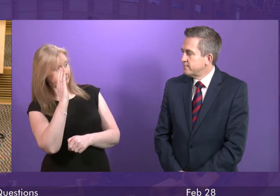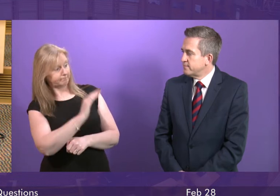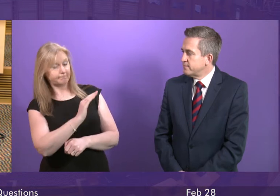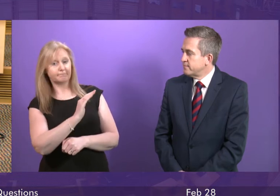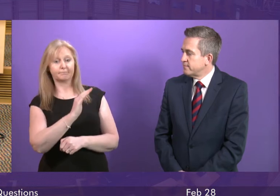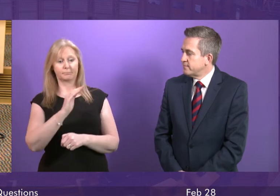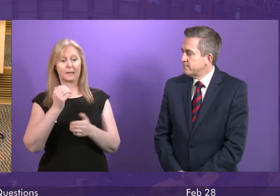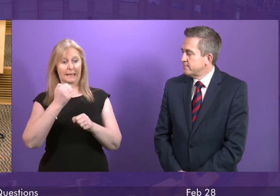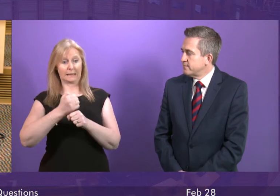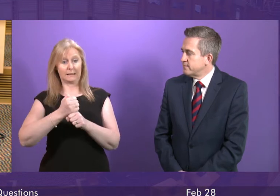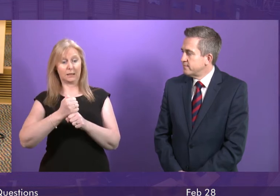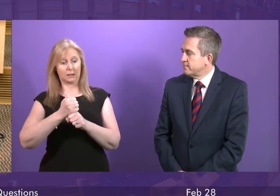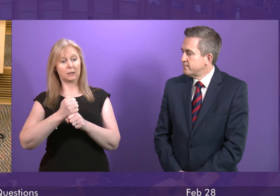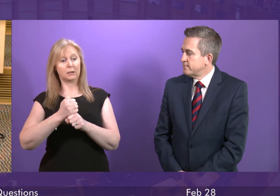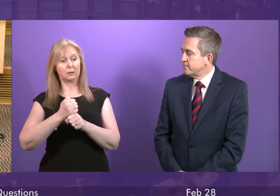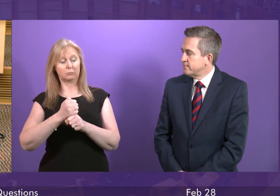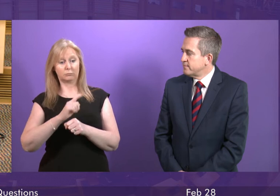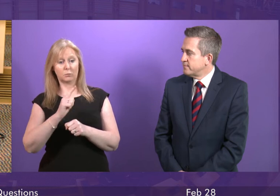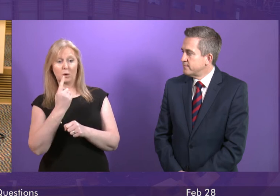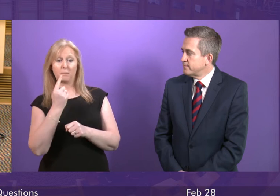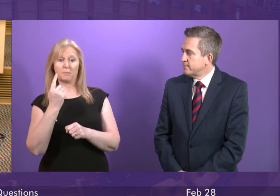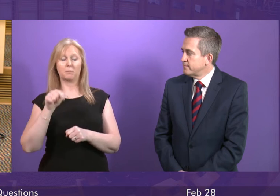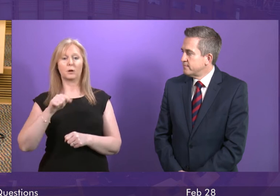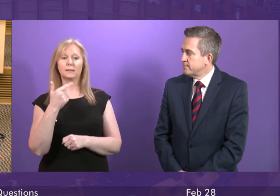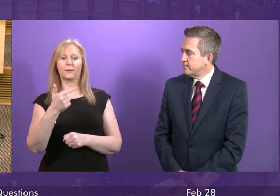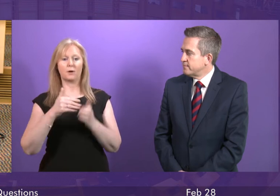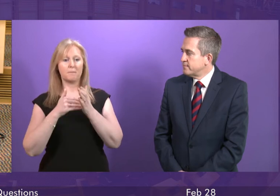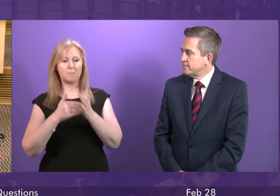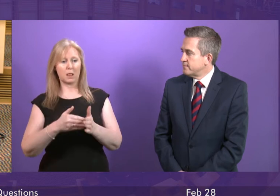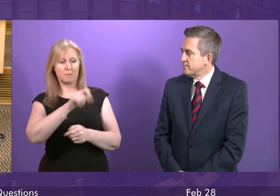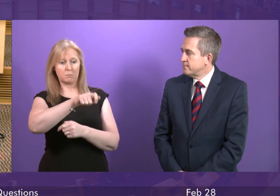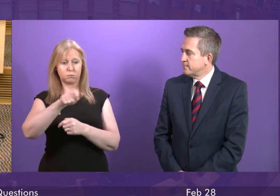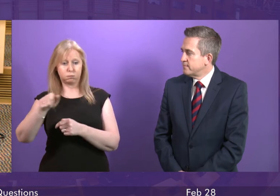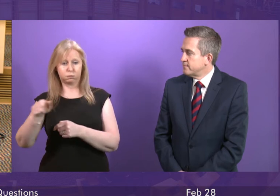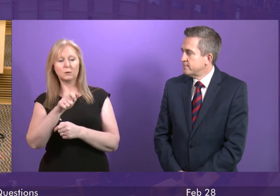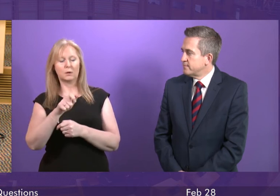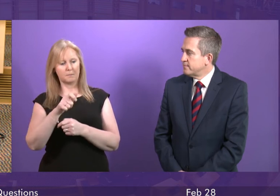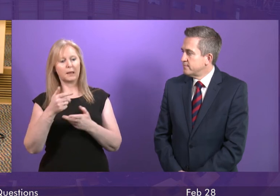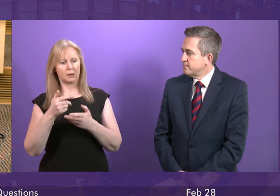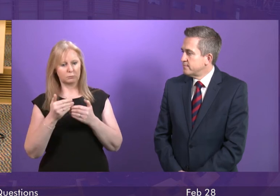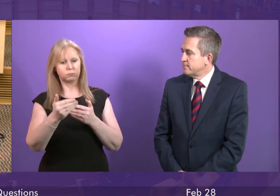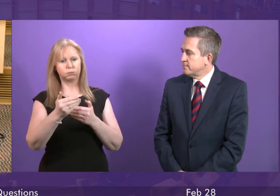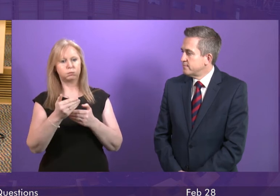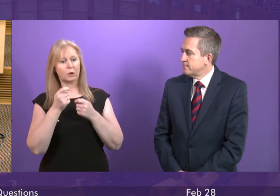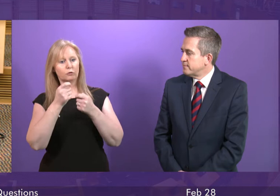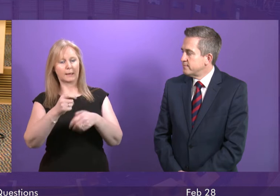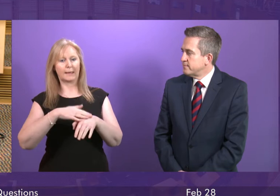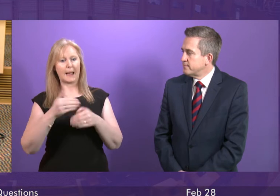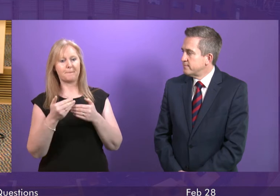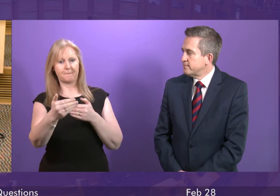introduced, over 1.7 million patients received their treatment within the required time frame. Patients who perhaps would not have